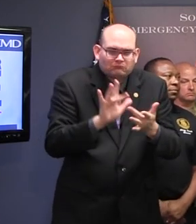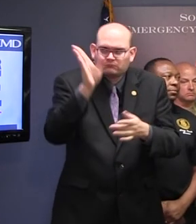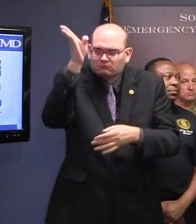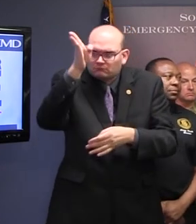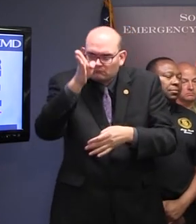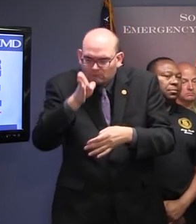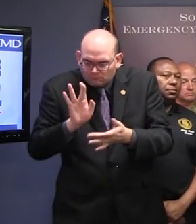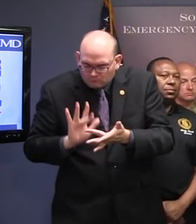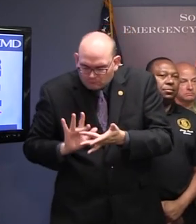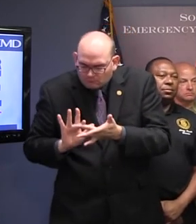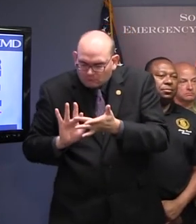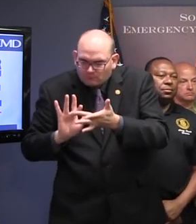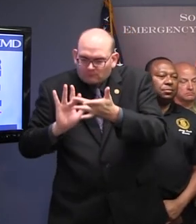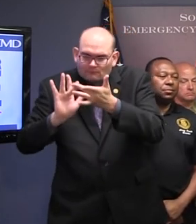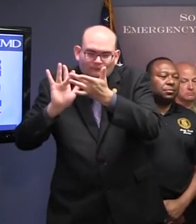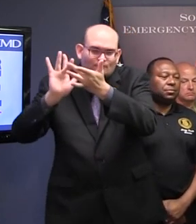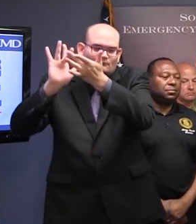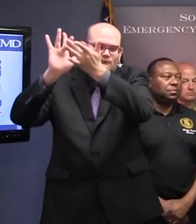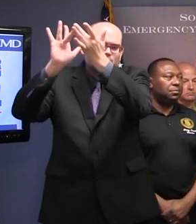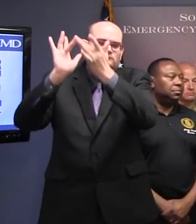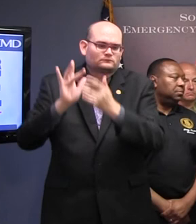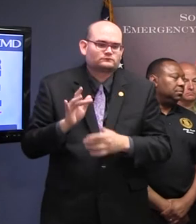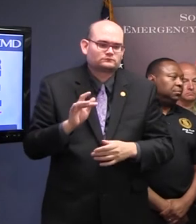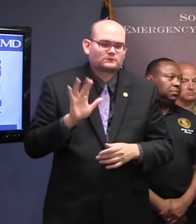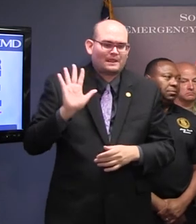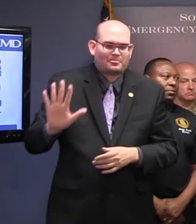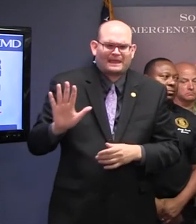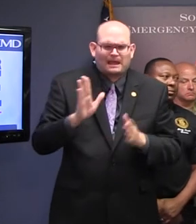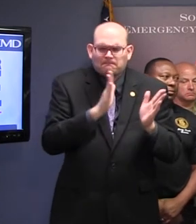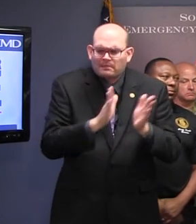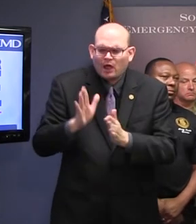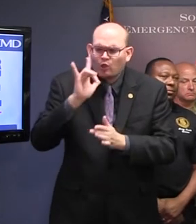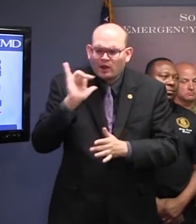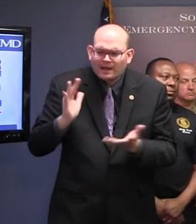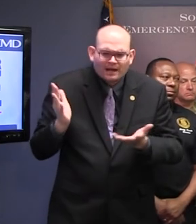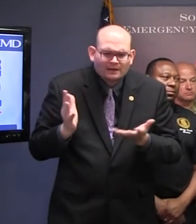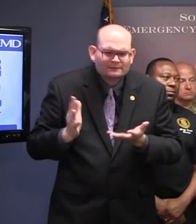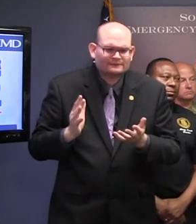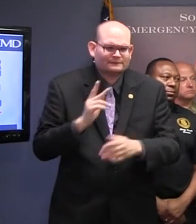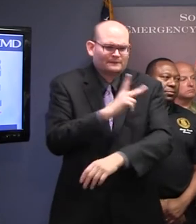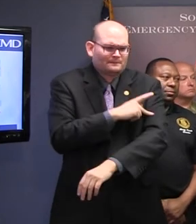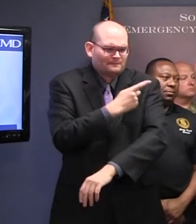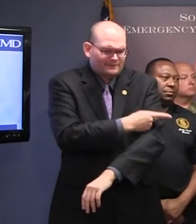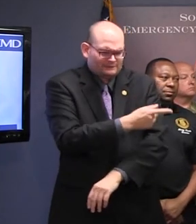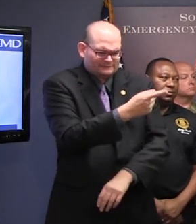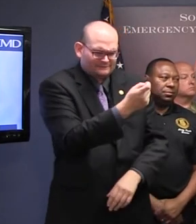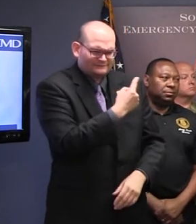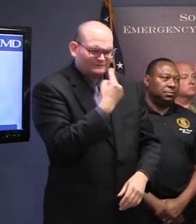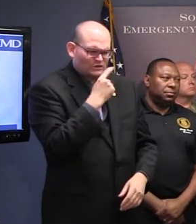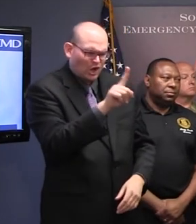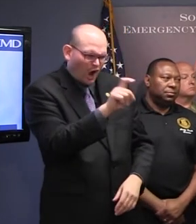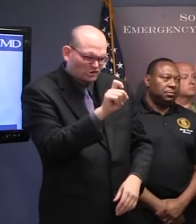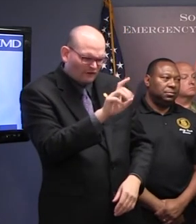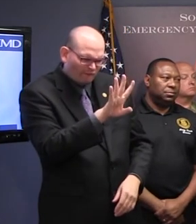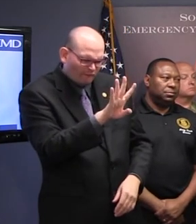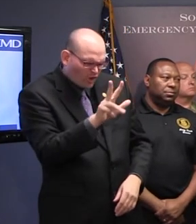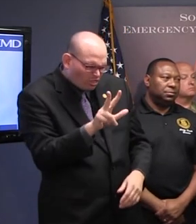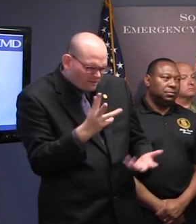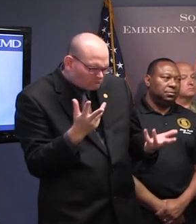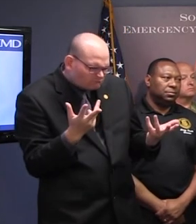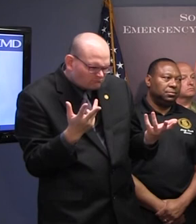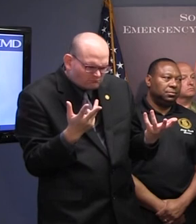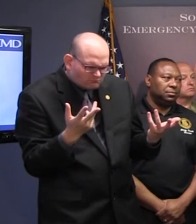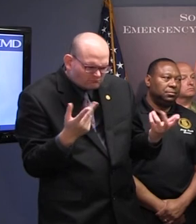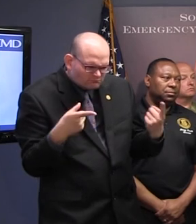and what they intend to do and how they'll be moving their patients. So wait a minute, the 143 that you mentioned earlier, what did that... That